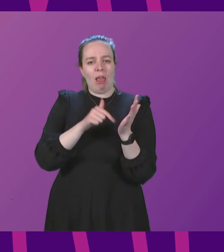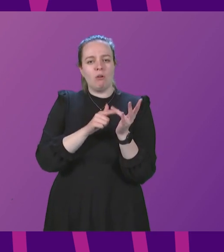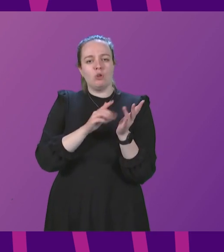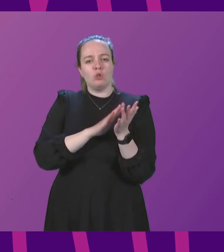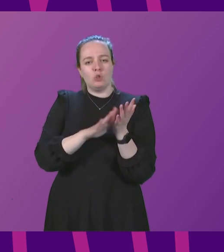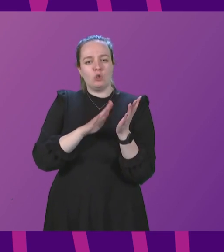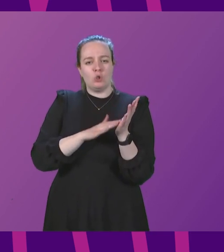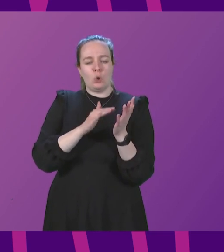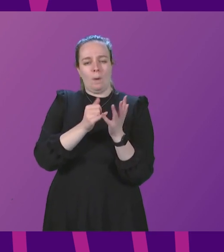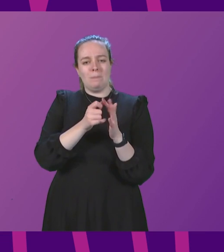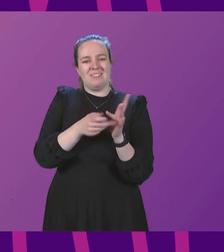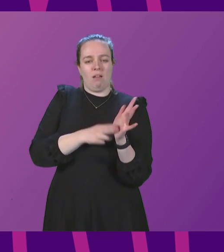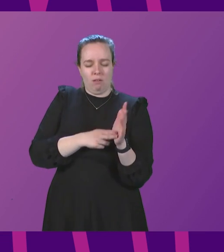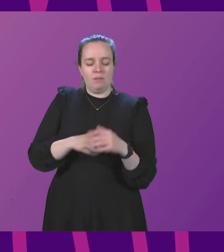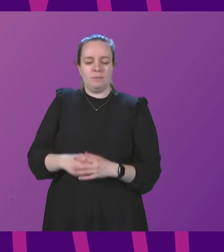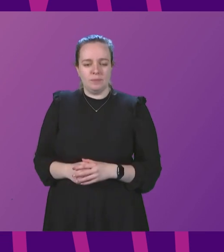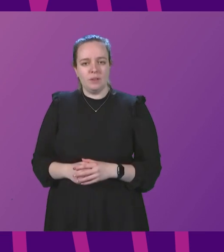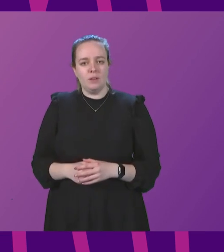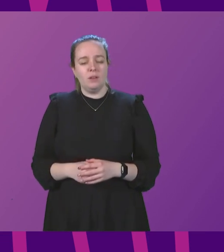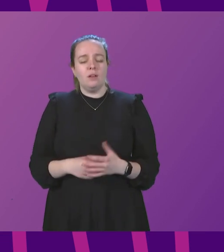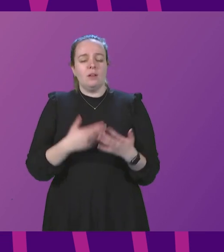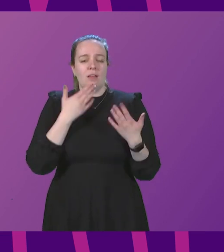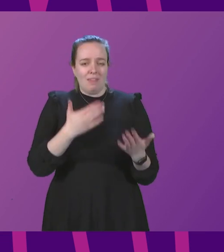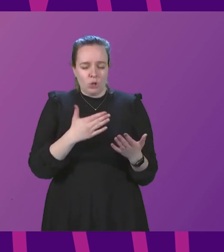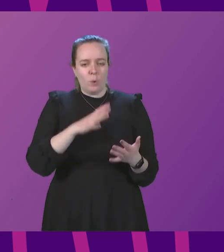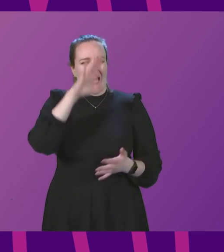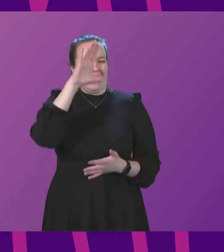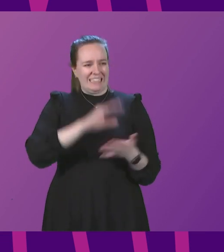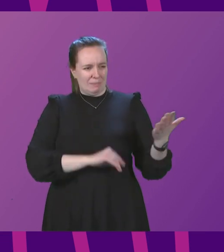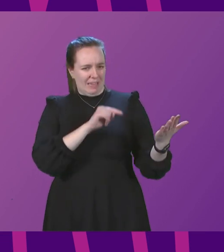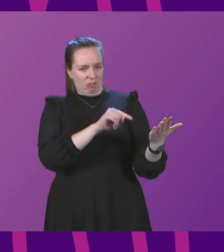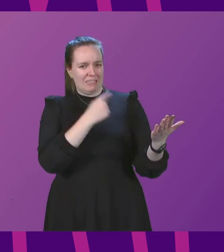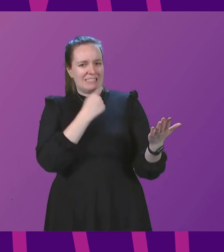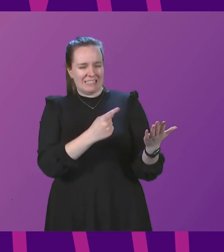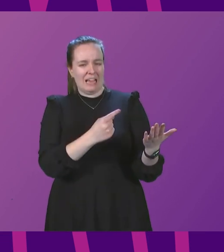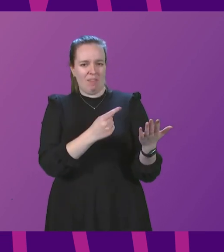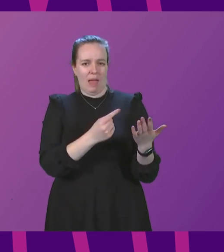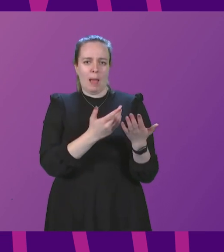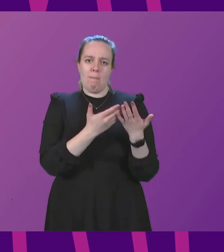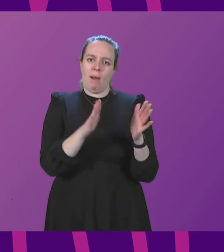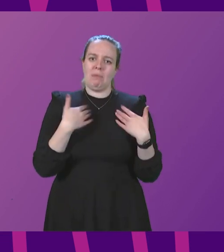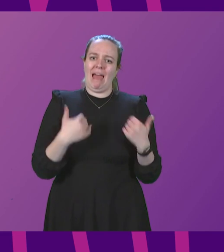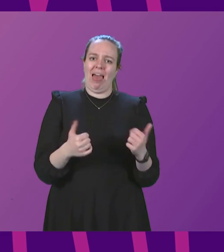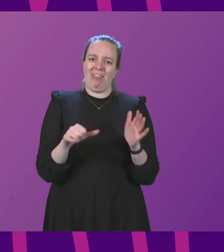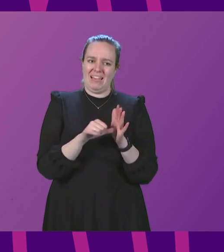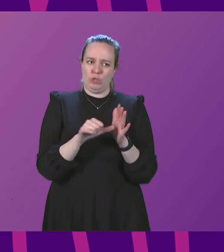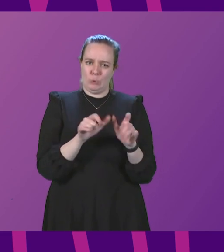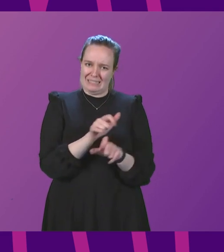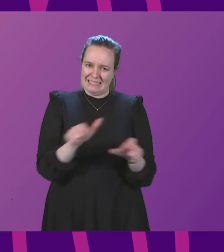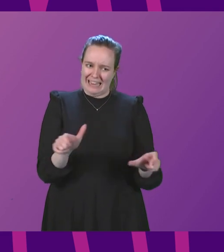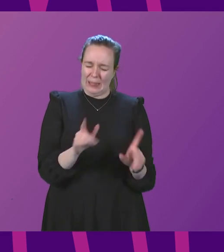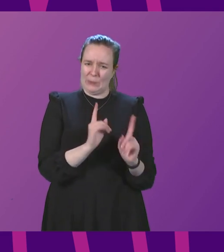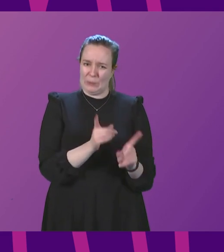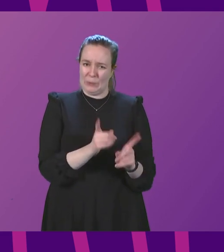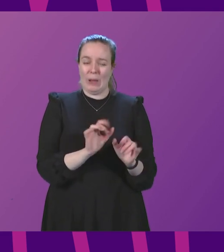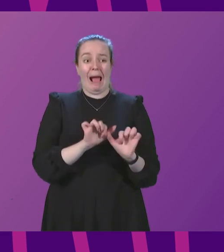experience tells us that significant public health issues remain prevalent even after a pandemic has